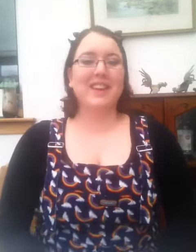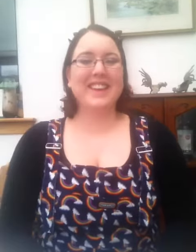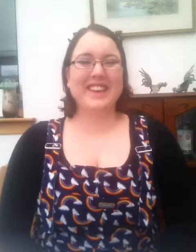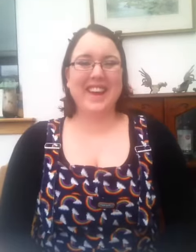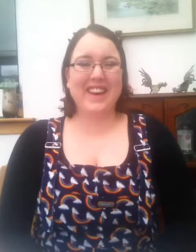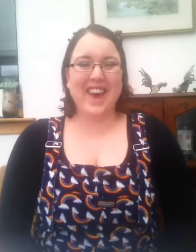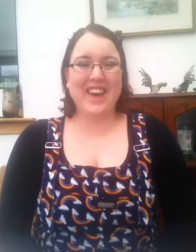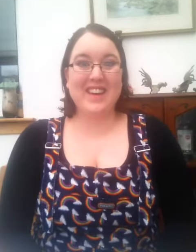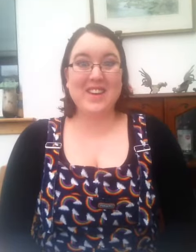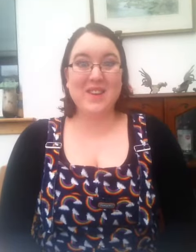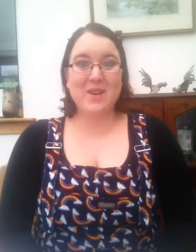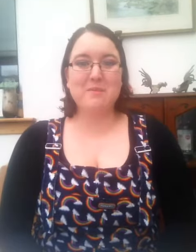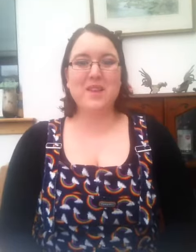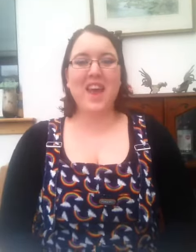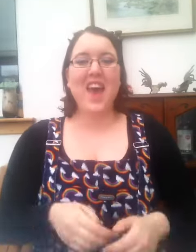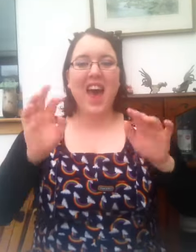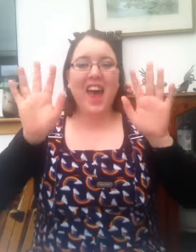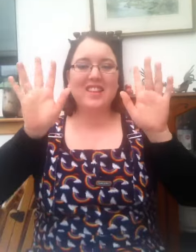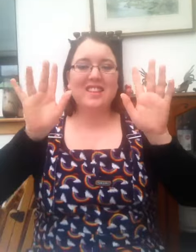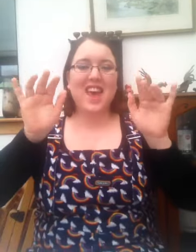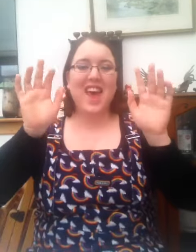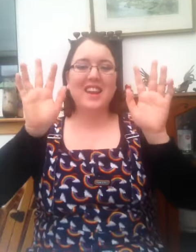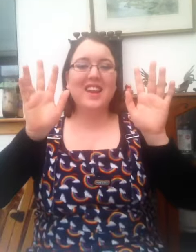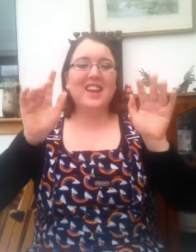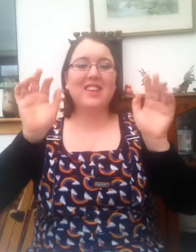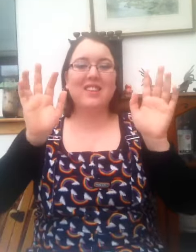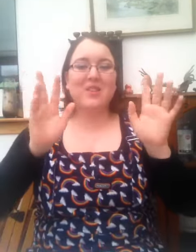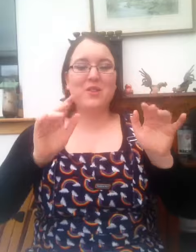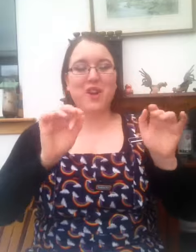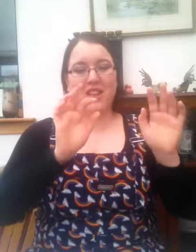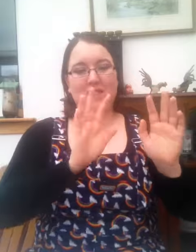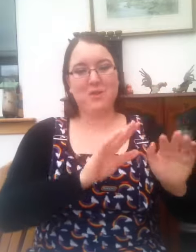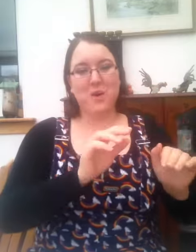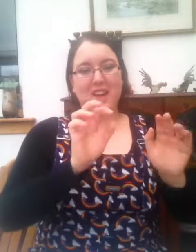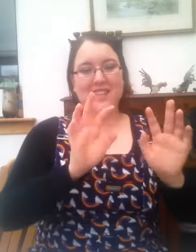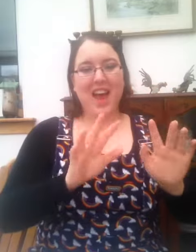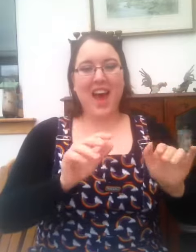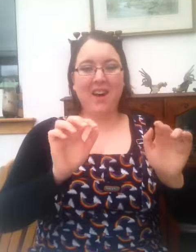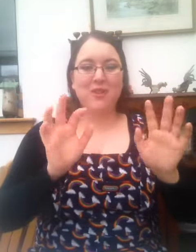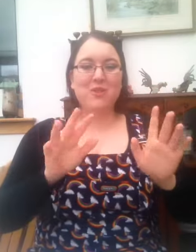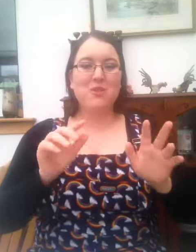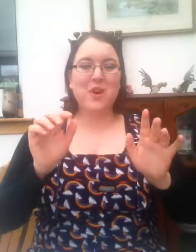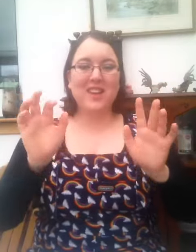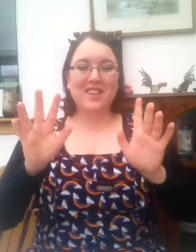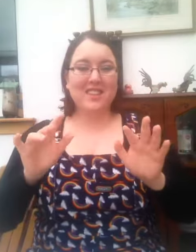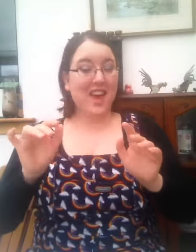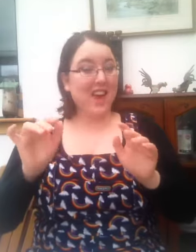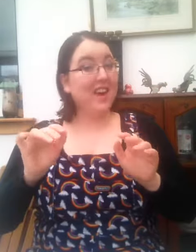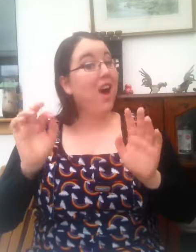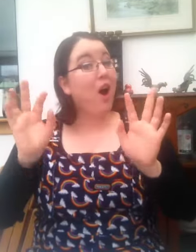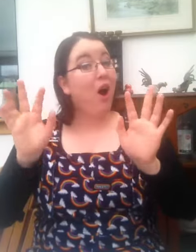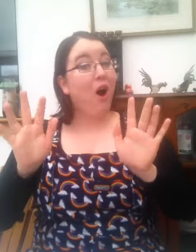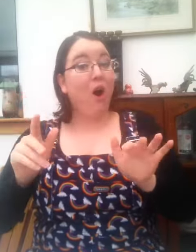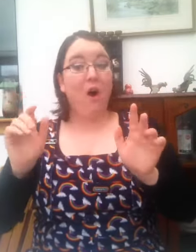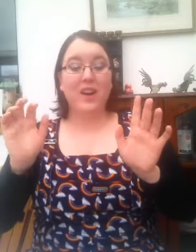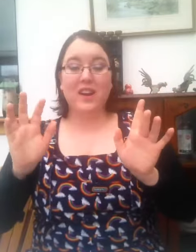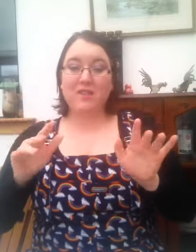Okay, here we go. 10 little friends went out one day on a